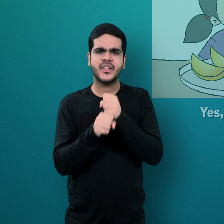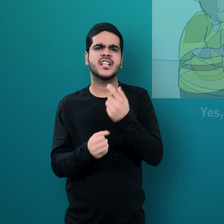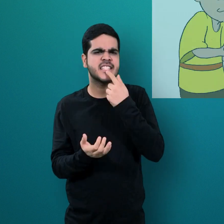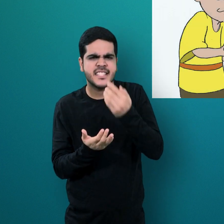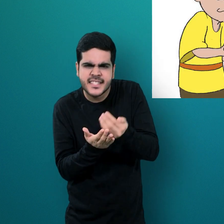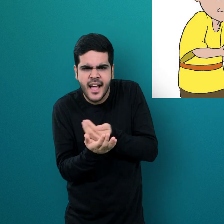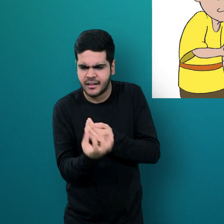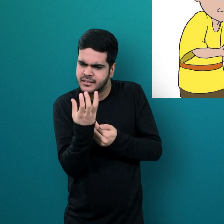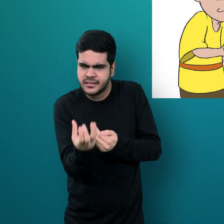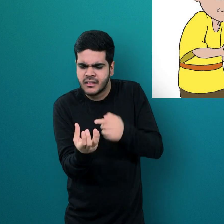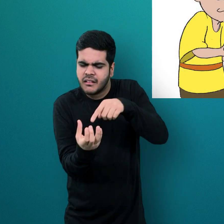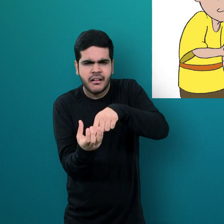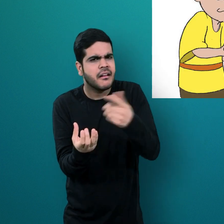Is there acid in curds?